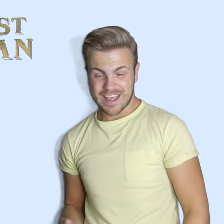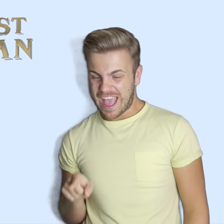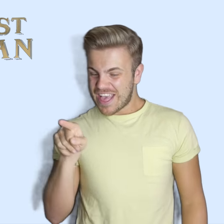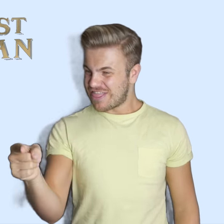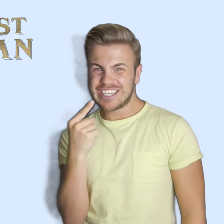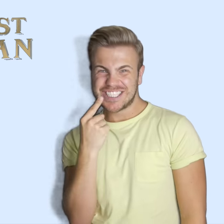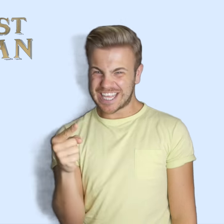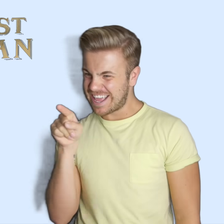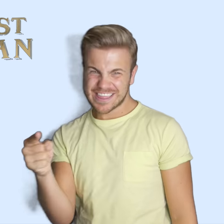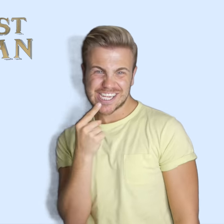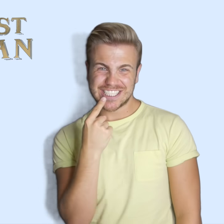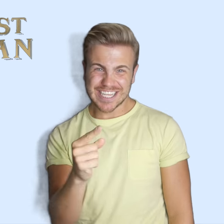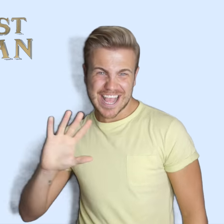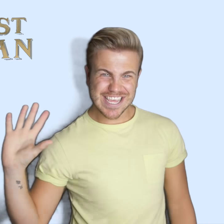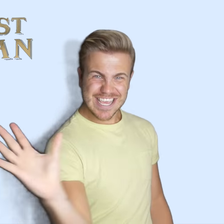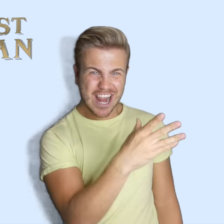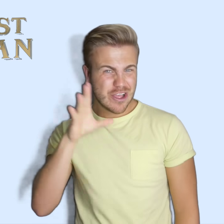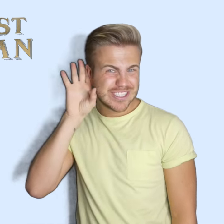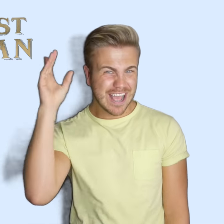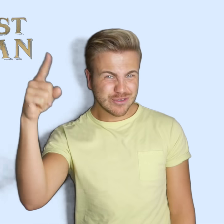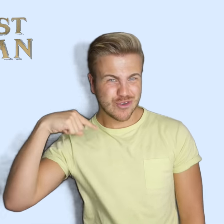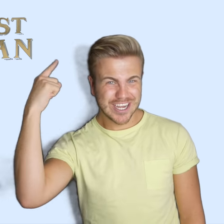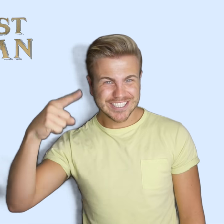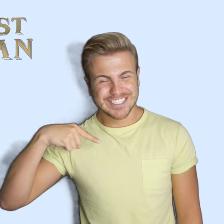They can say, they can say it all sounds crazy